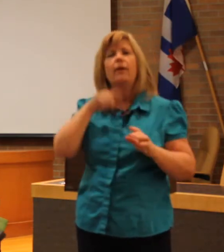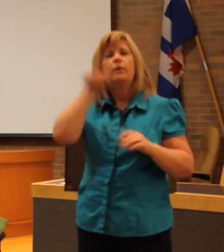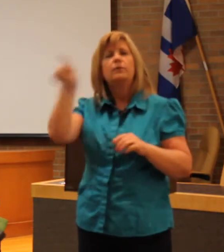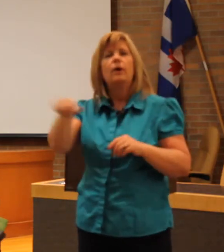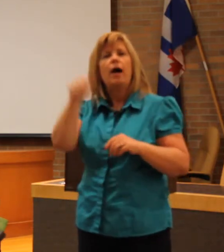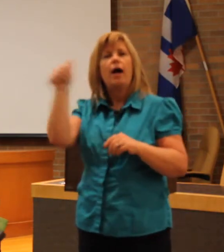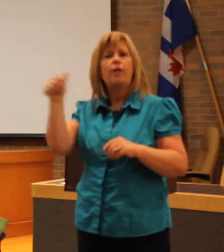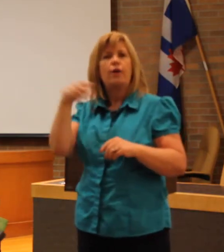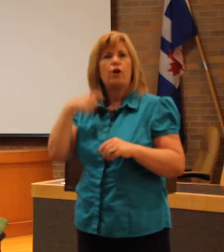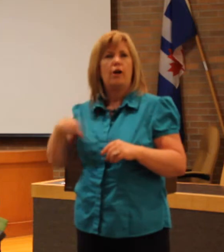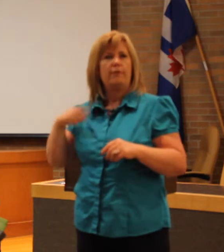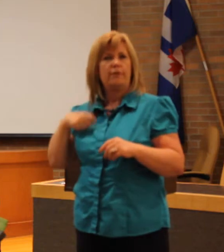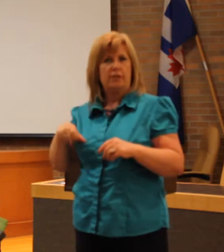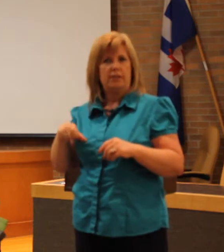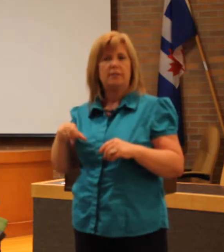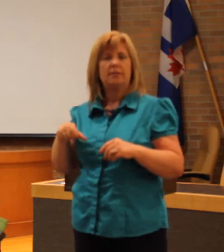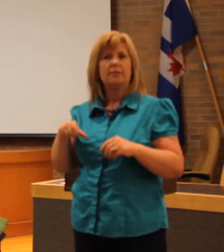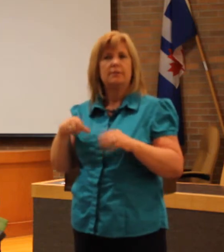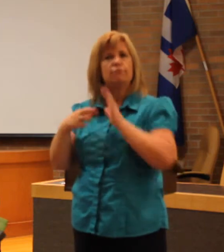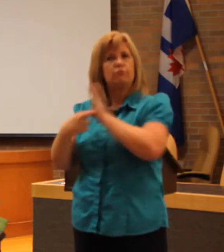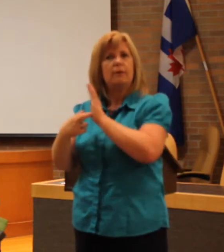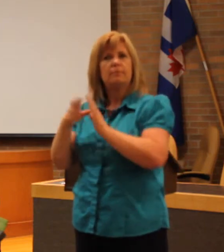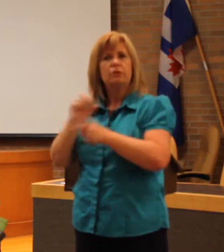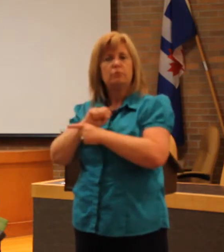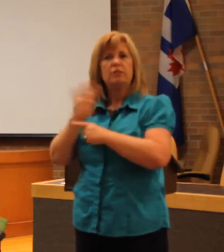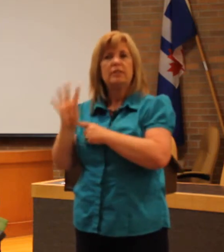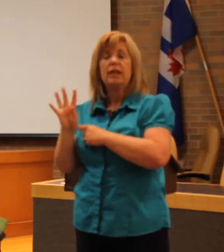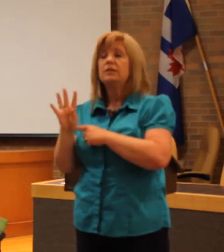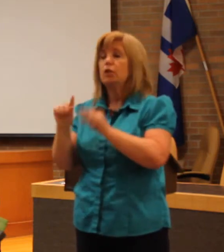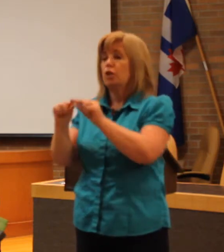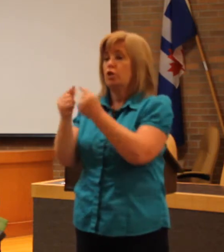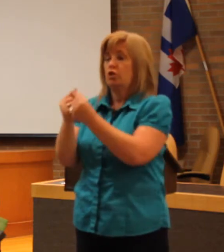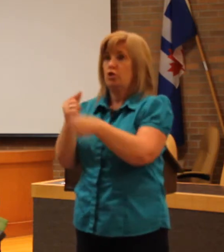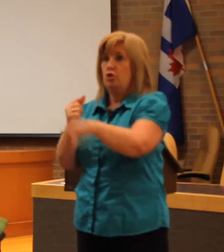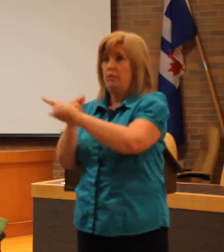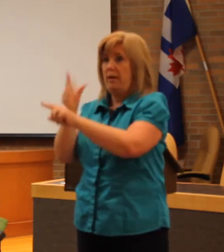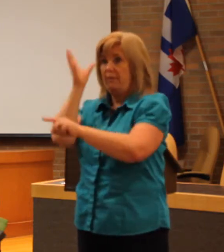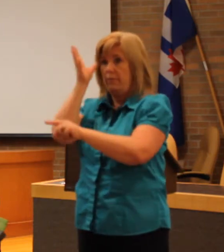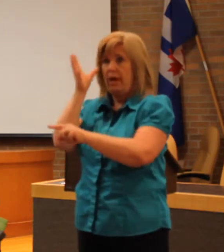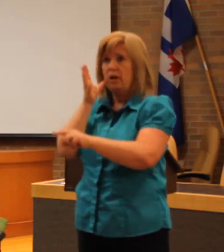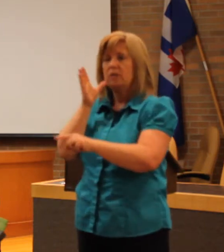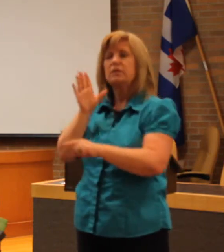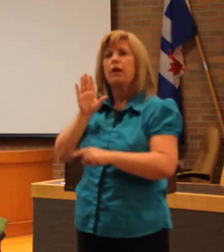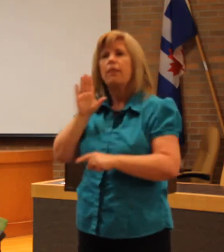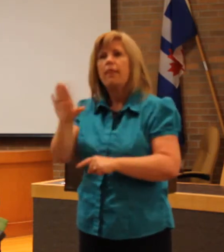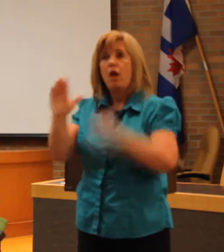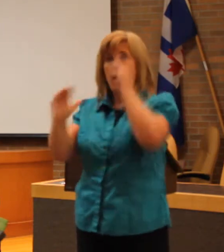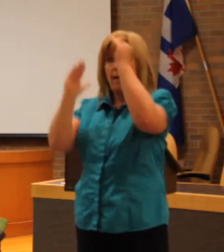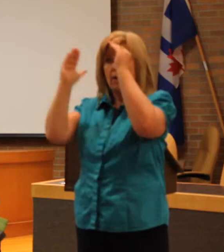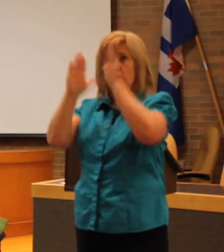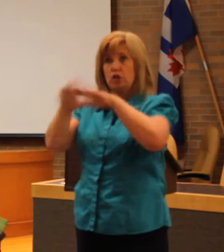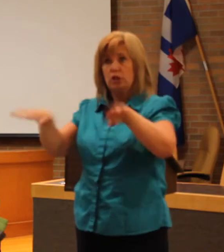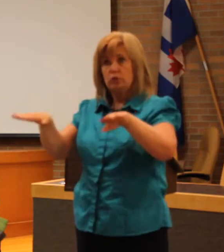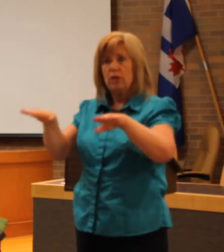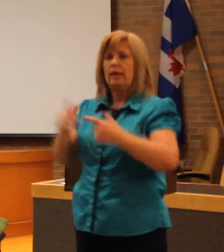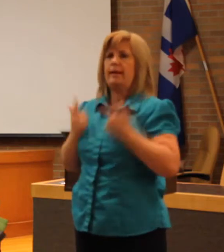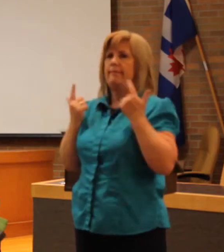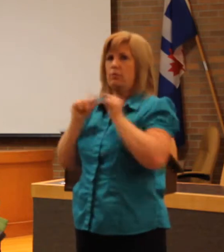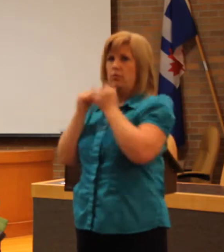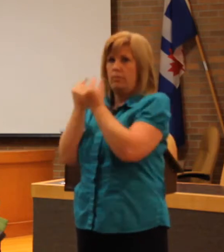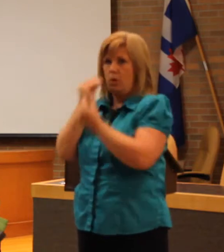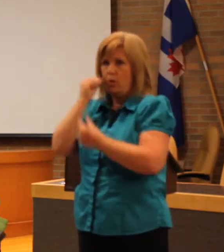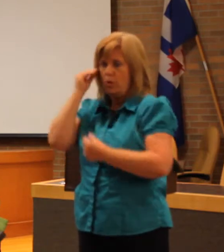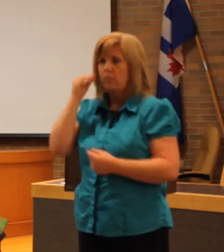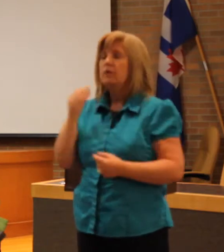where I was asked by a group of parents who had adult children in group homes. They said to me, well,